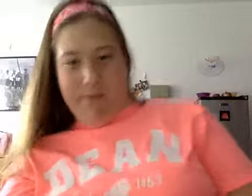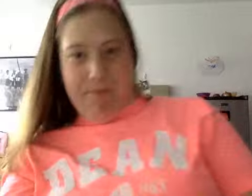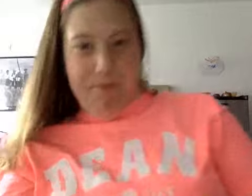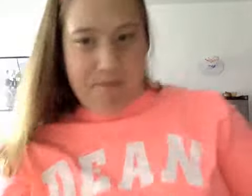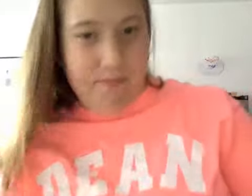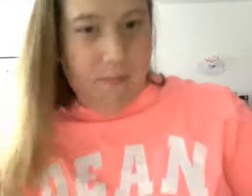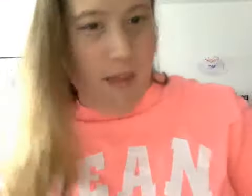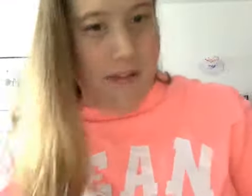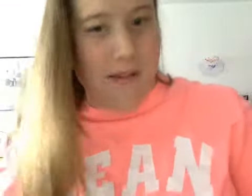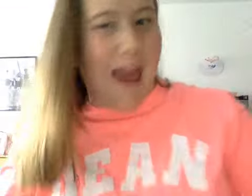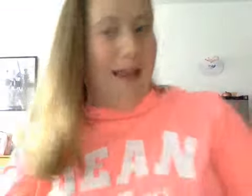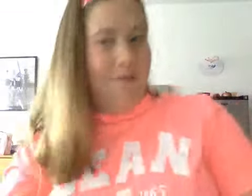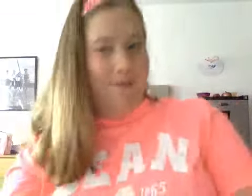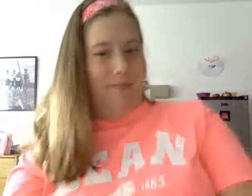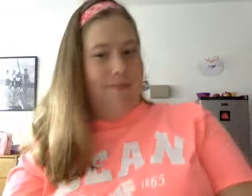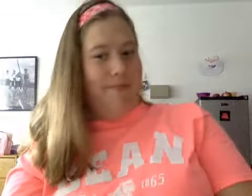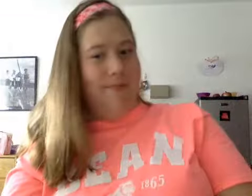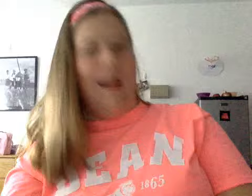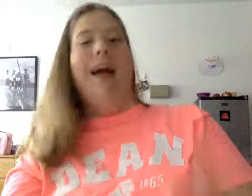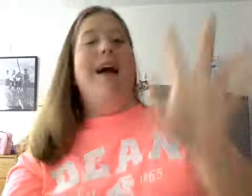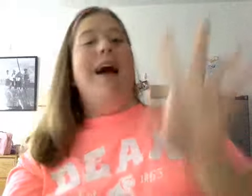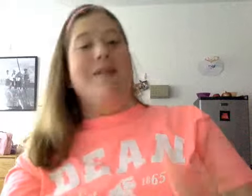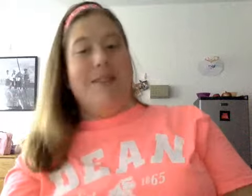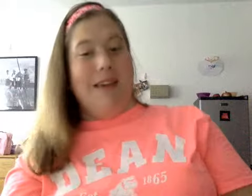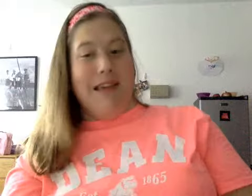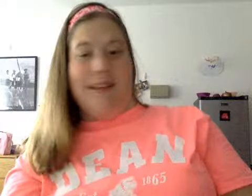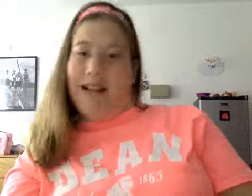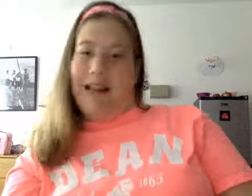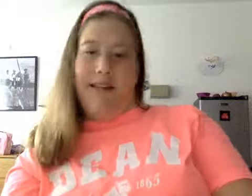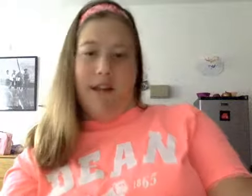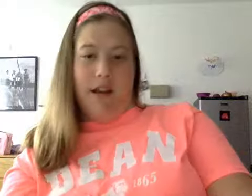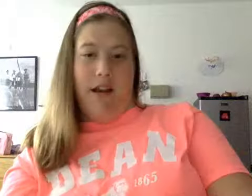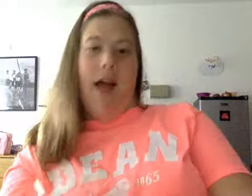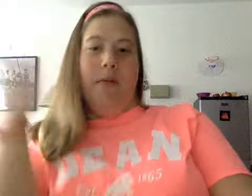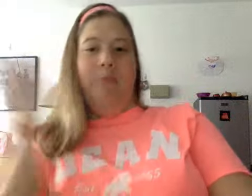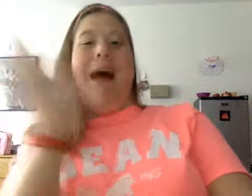so yeah I'll see you guys later bye